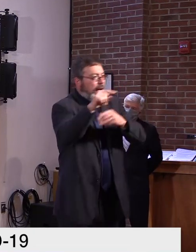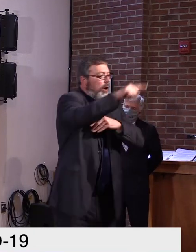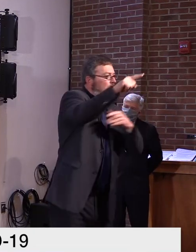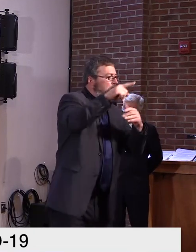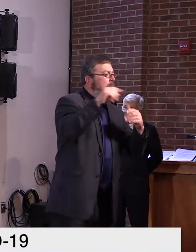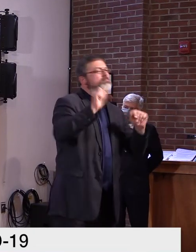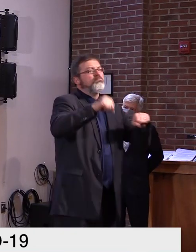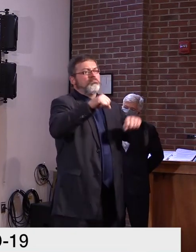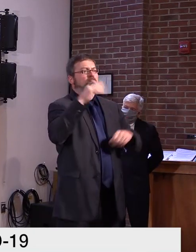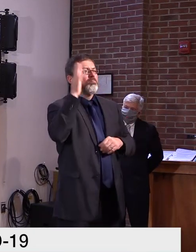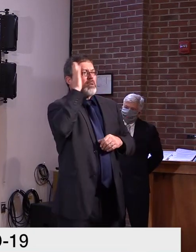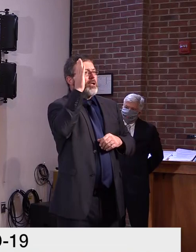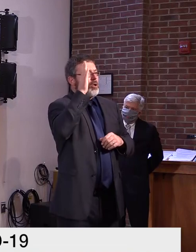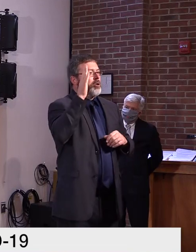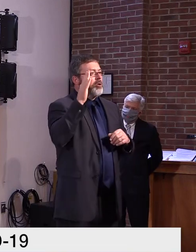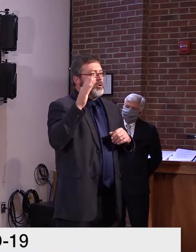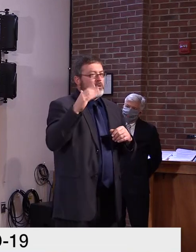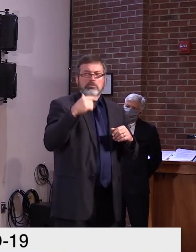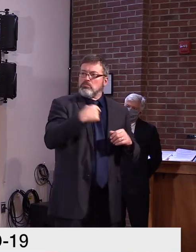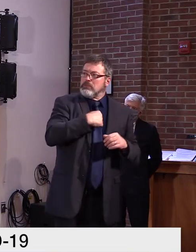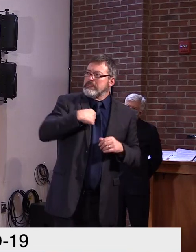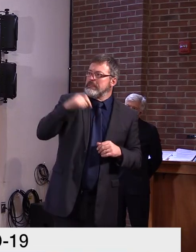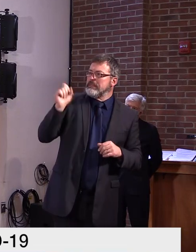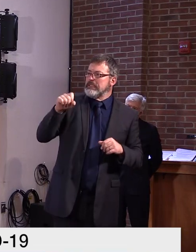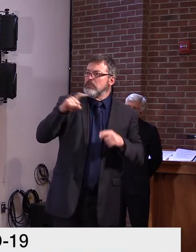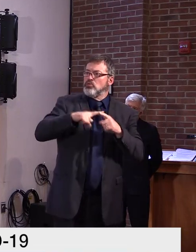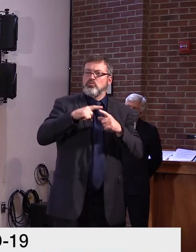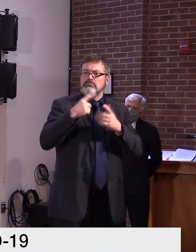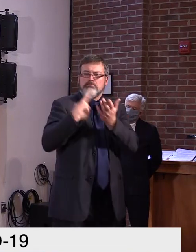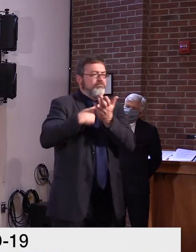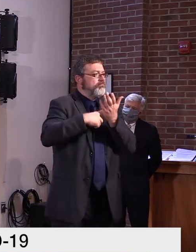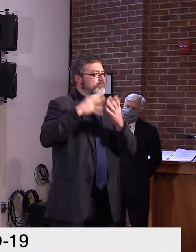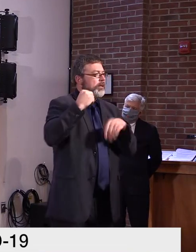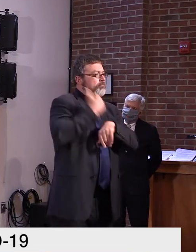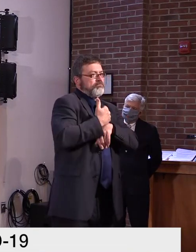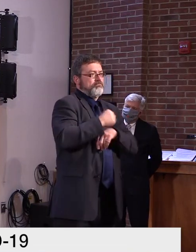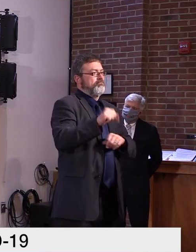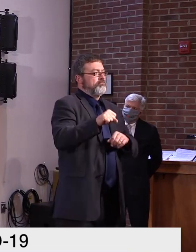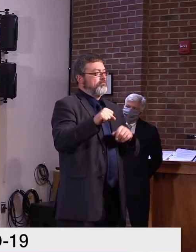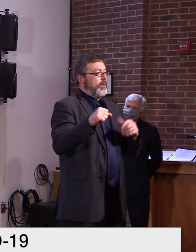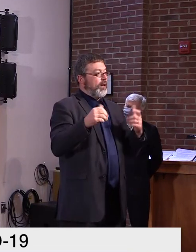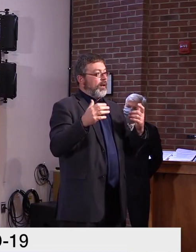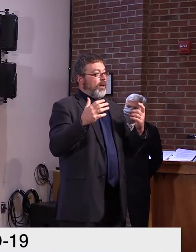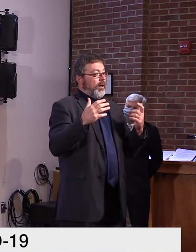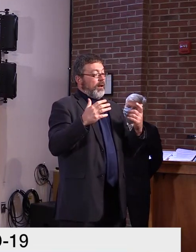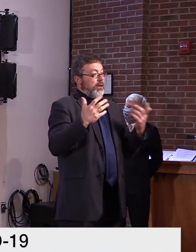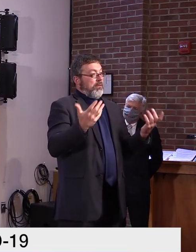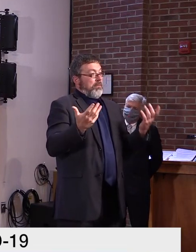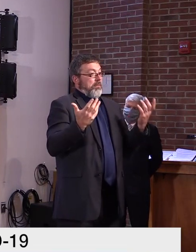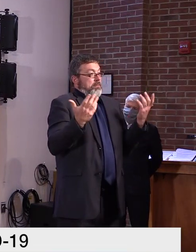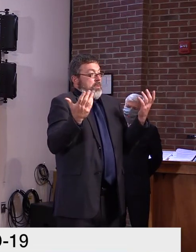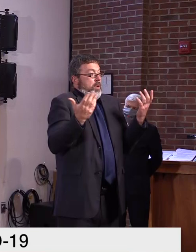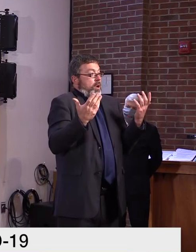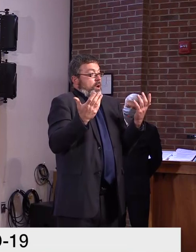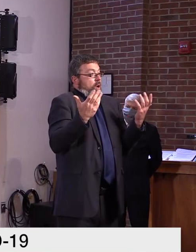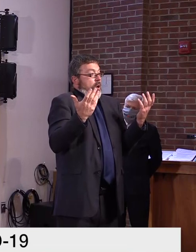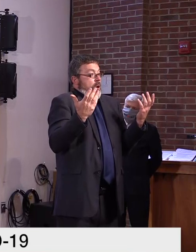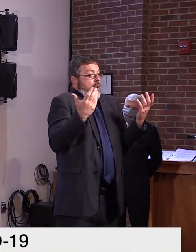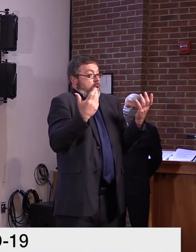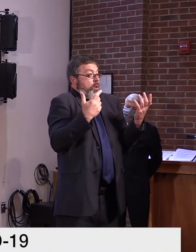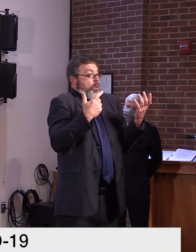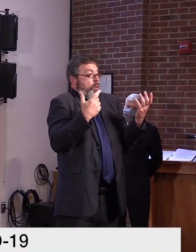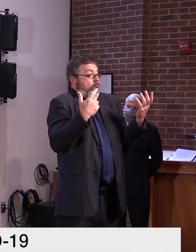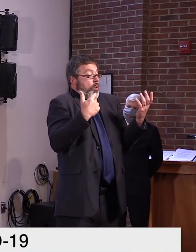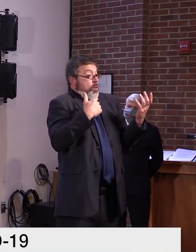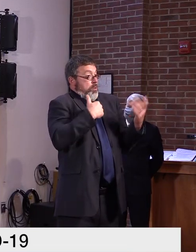Halloween. I don't see that as a problem in Vermont now, but I do see it as an opportunity for everybody